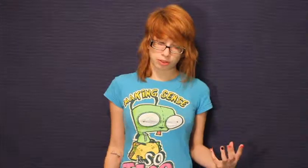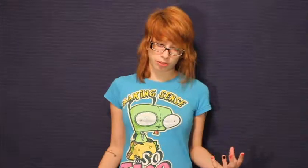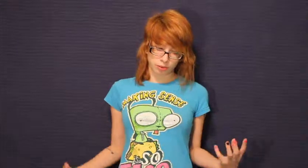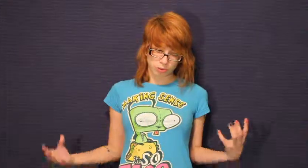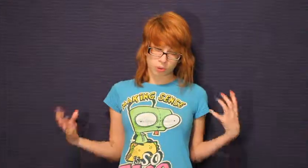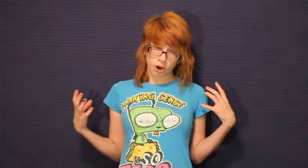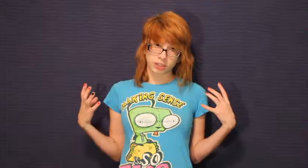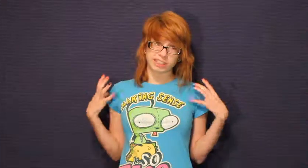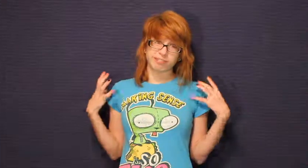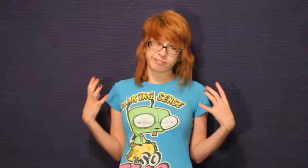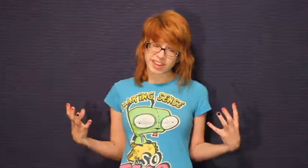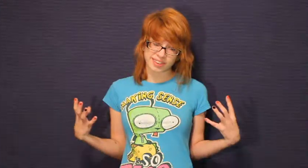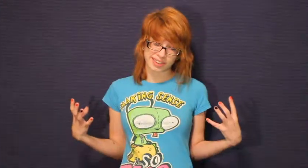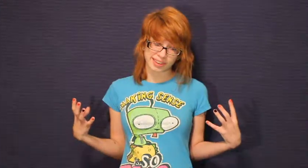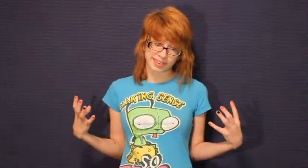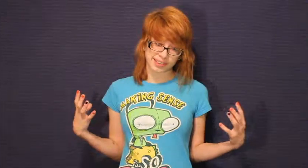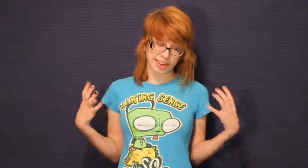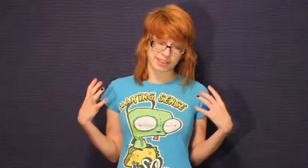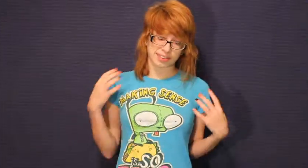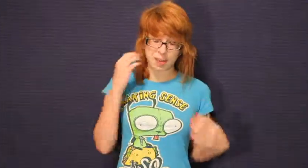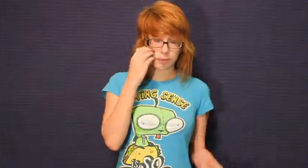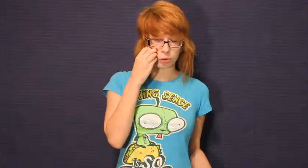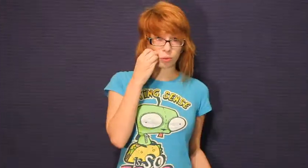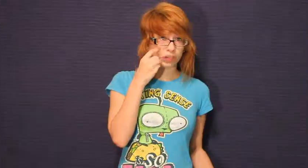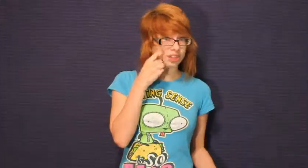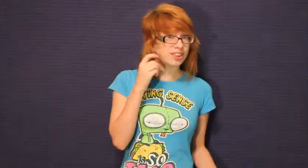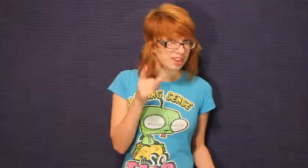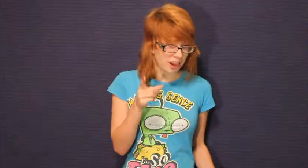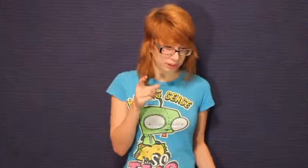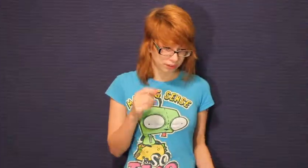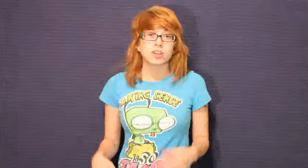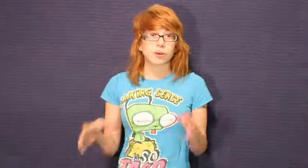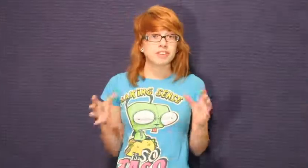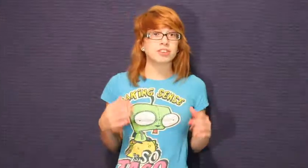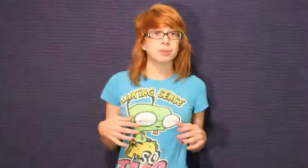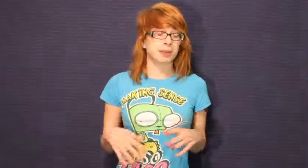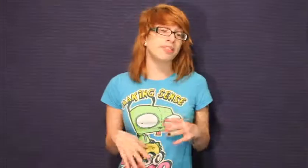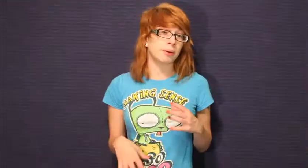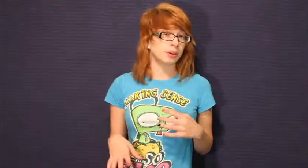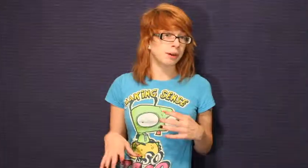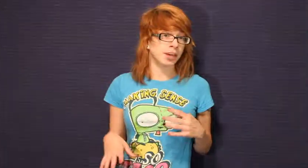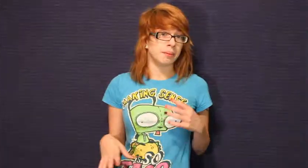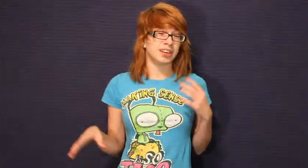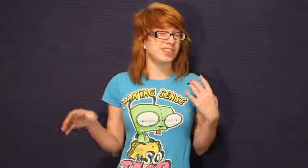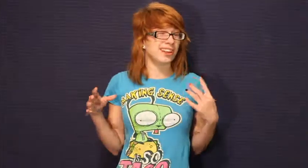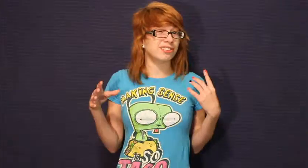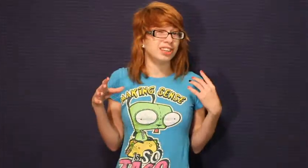those who are defenseless and acceptable when it's not. So I've actually played the Pokemon game and it's actually